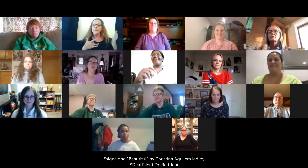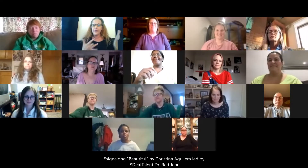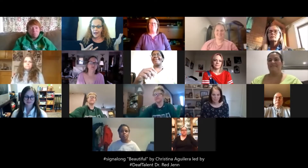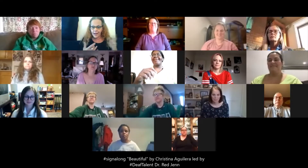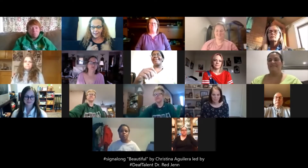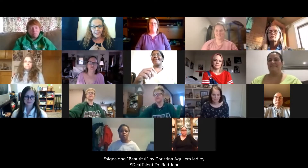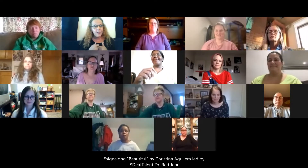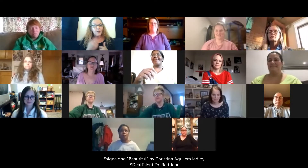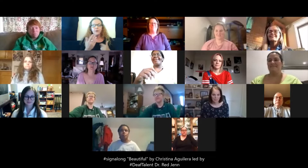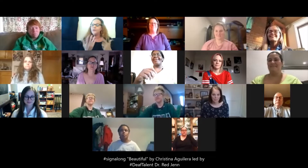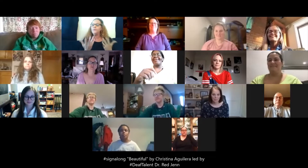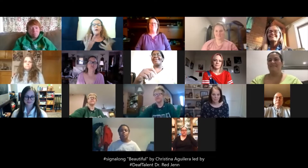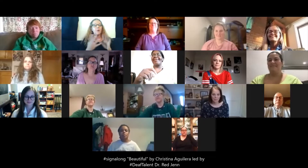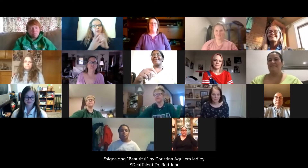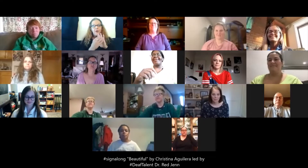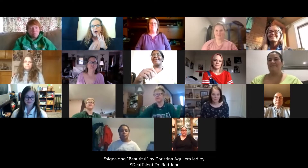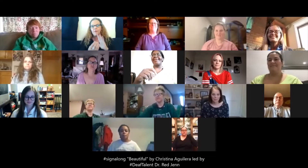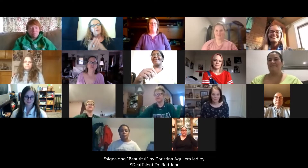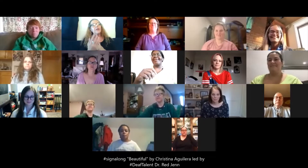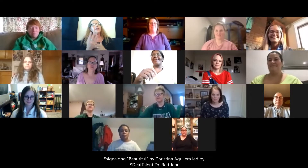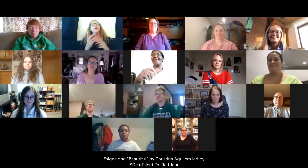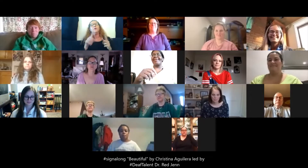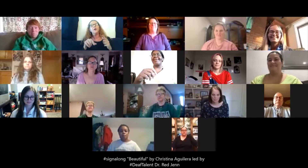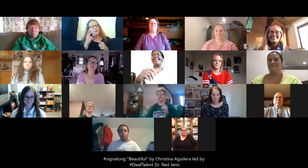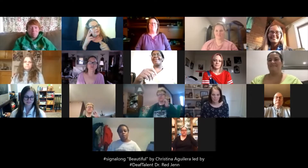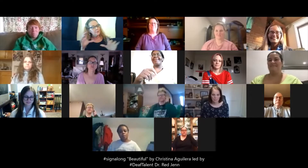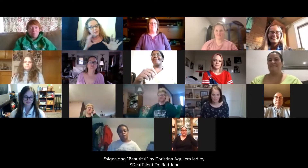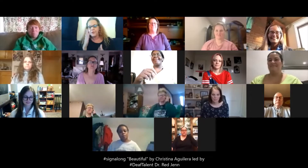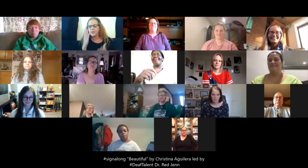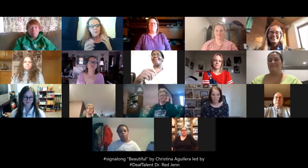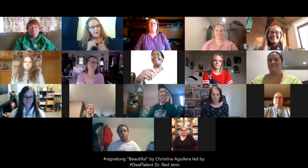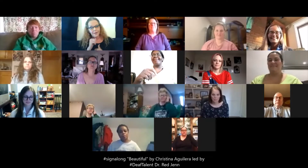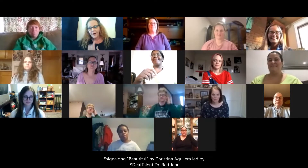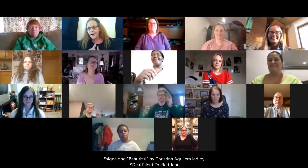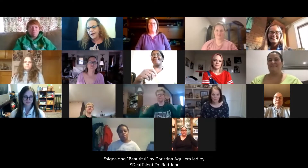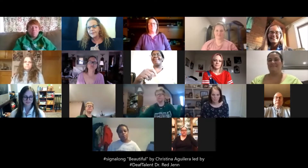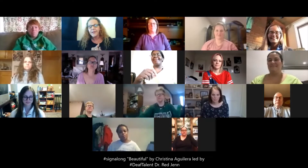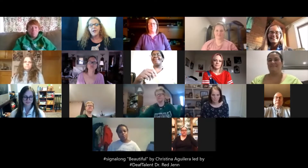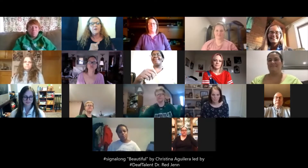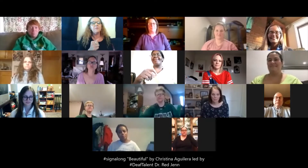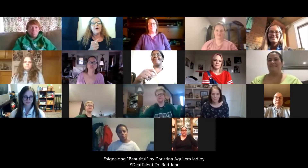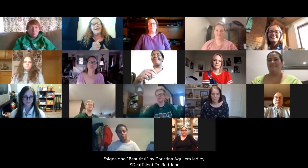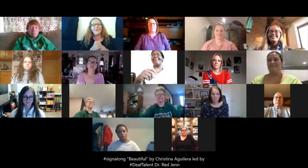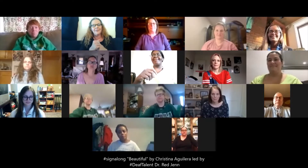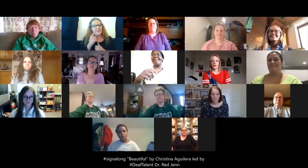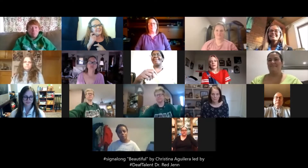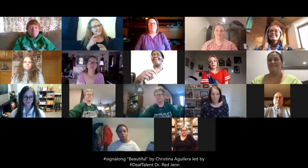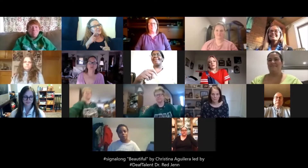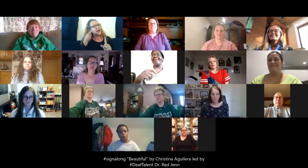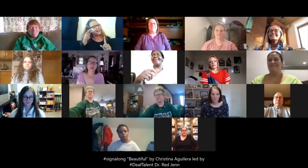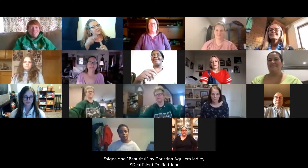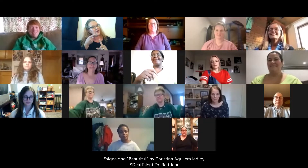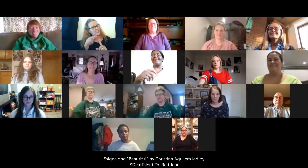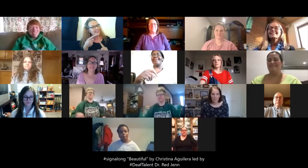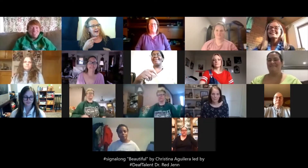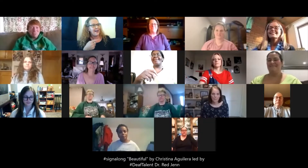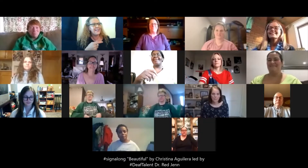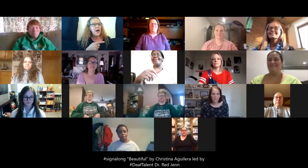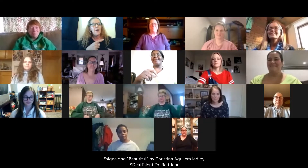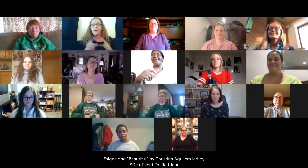inclined, you may want to copy me. When you see me do it, you may not, because it's kind of specialized. But